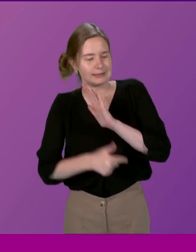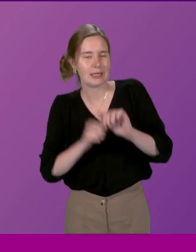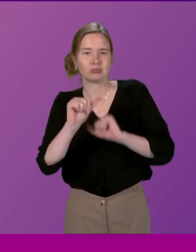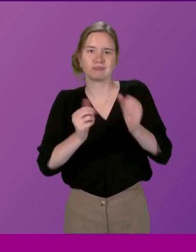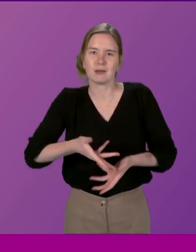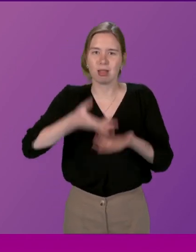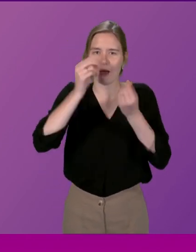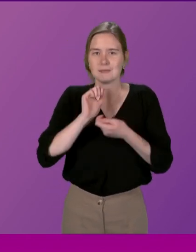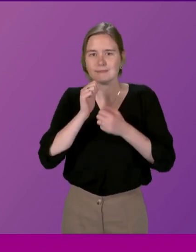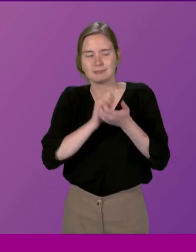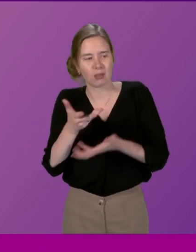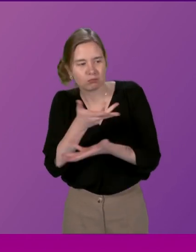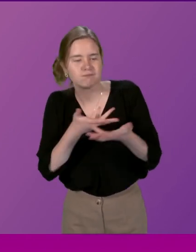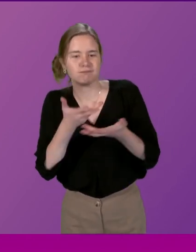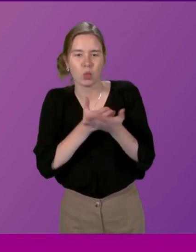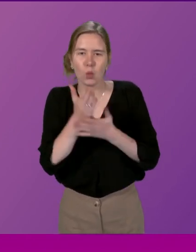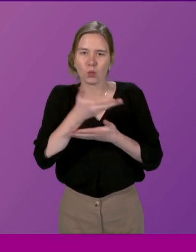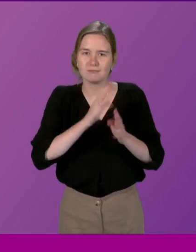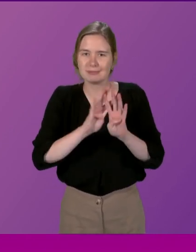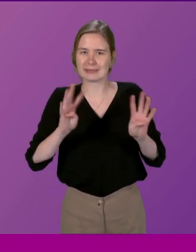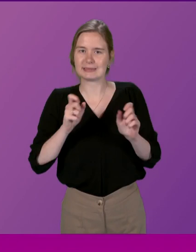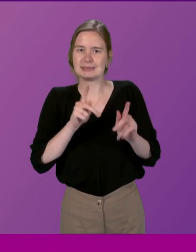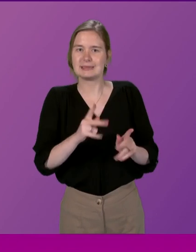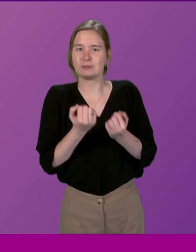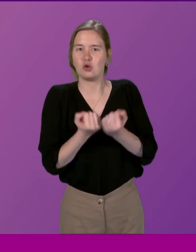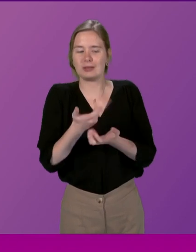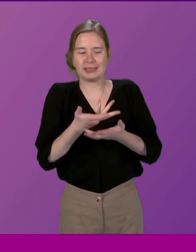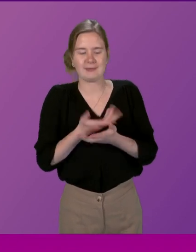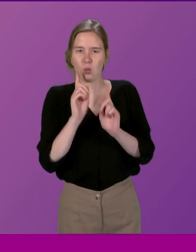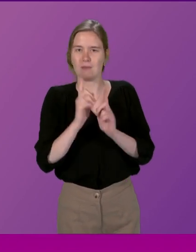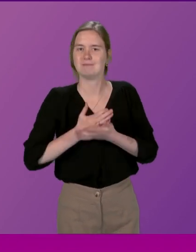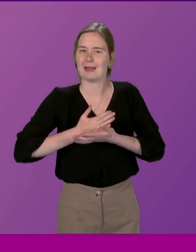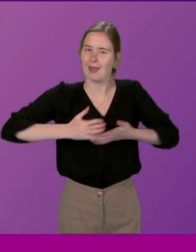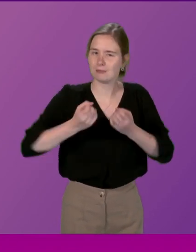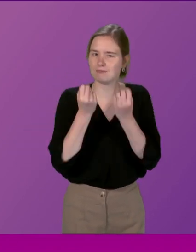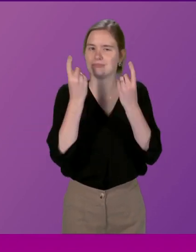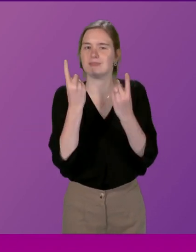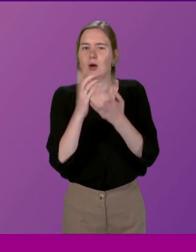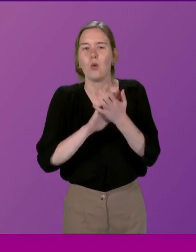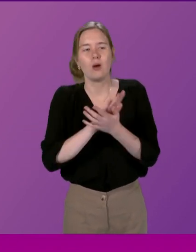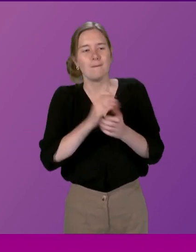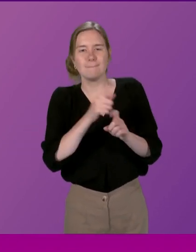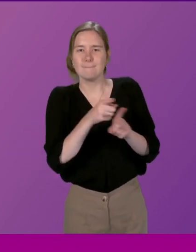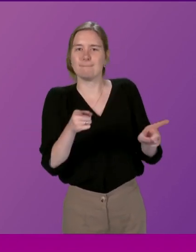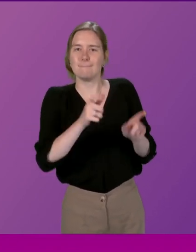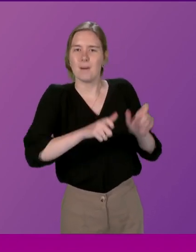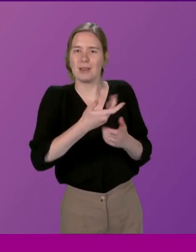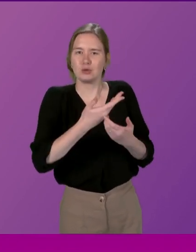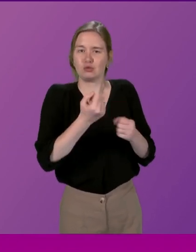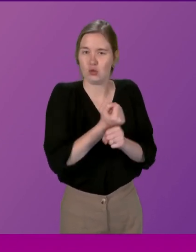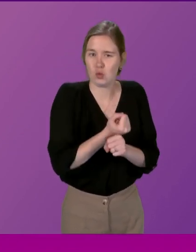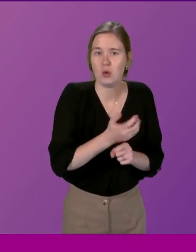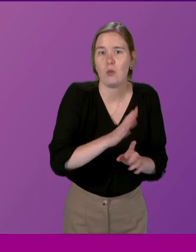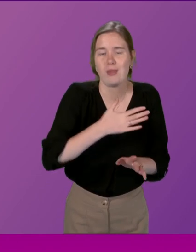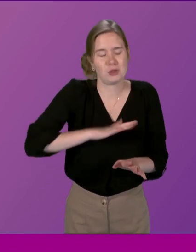of learning and deliberation that took place for the citizen's jury gave us a clear understanding of what the public do and do not